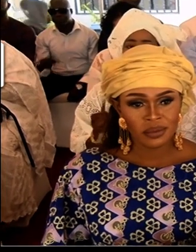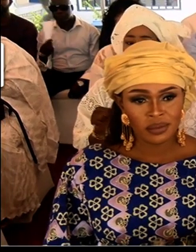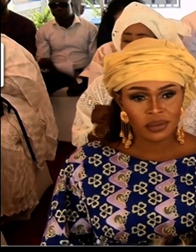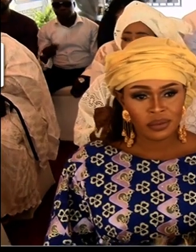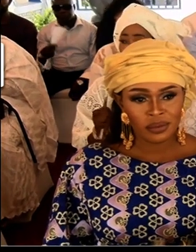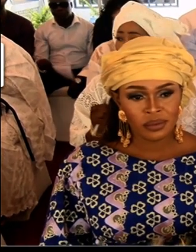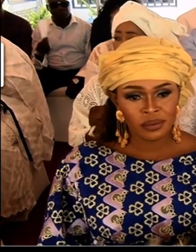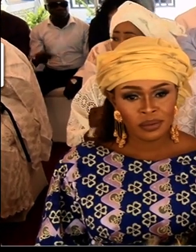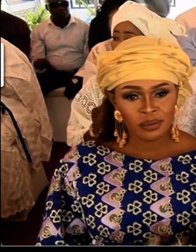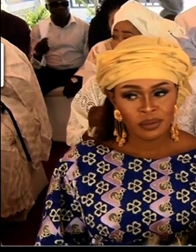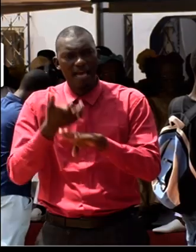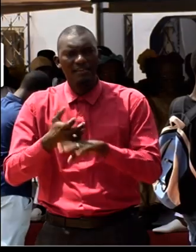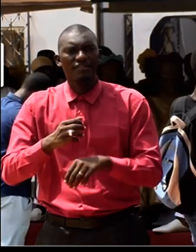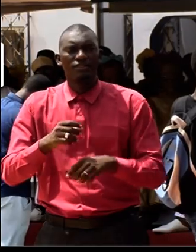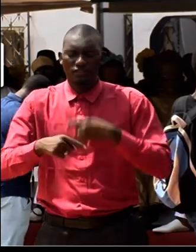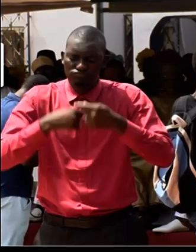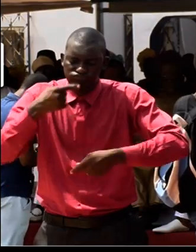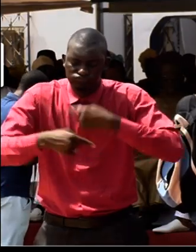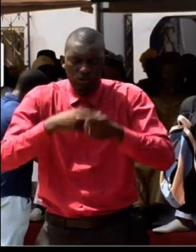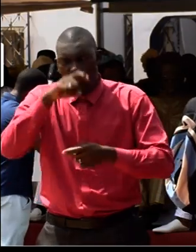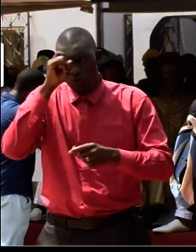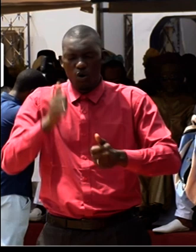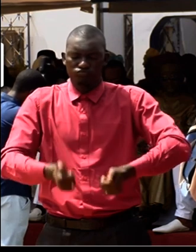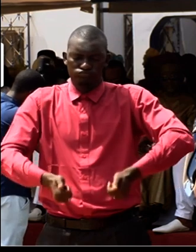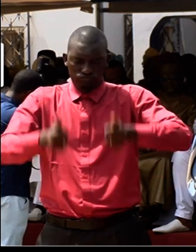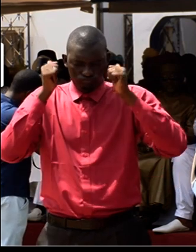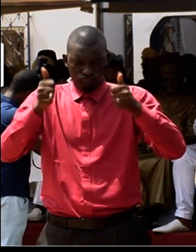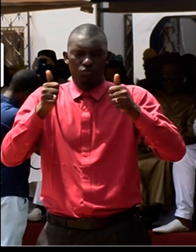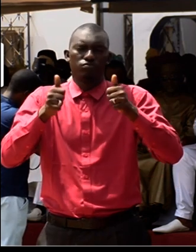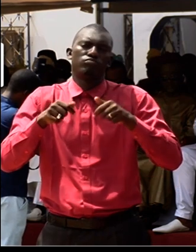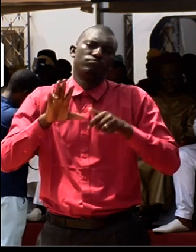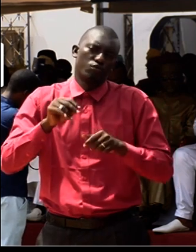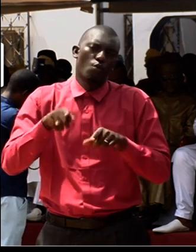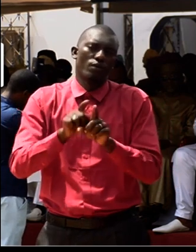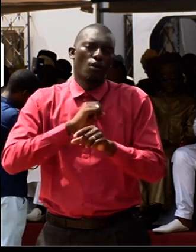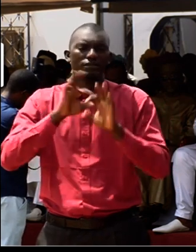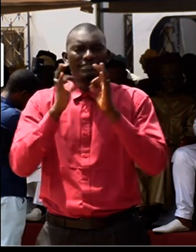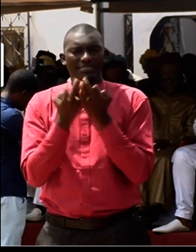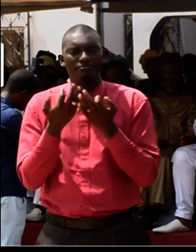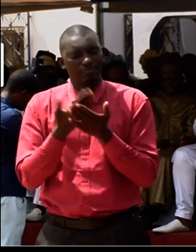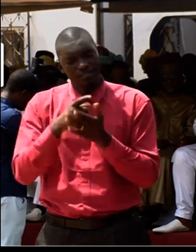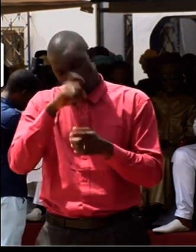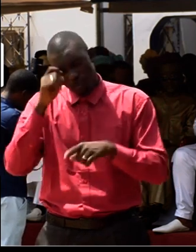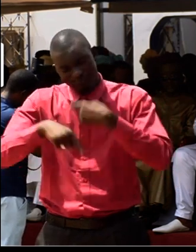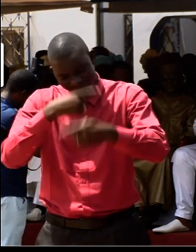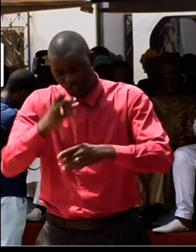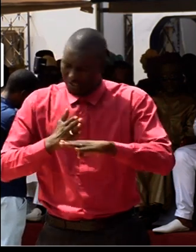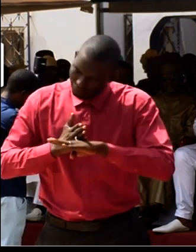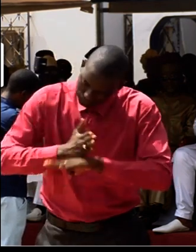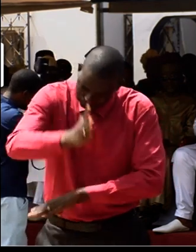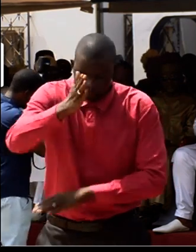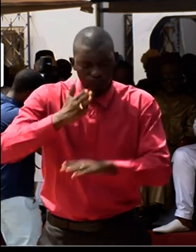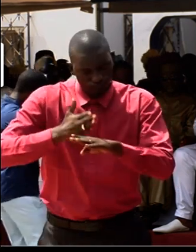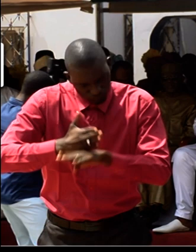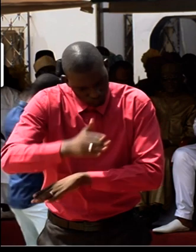hardworking to keep on the good work that he was doing with his team. I have no reservation at all.